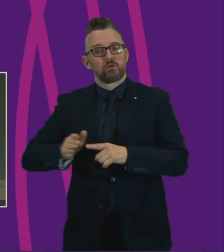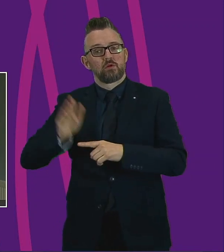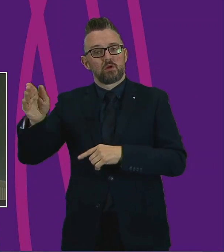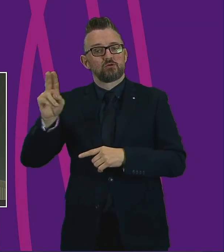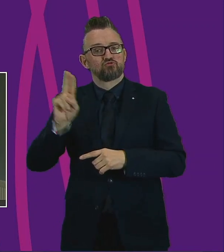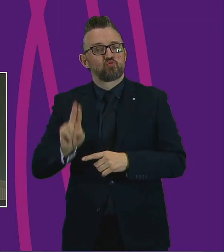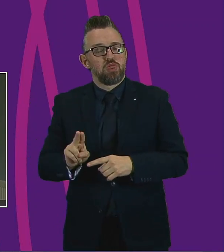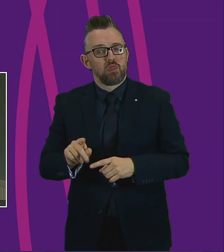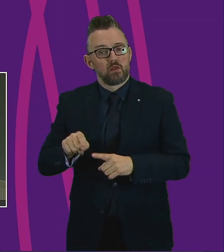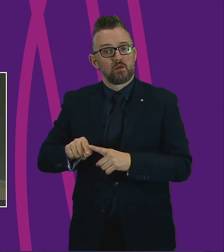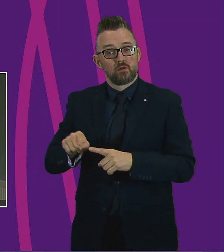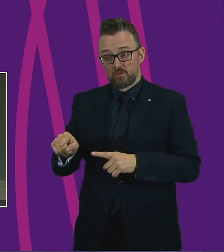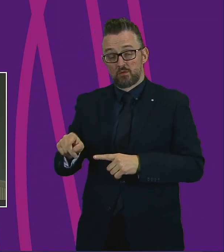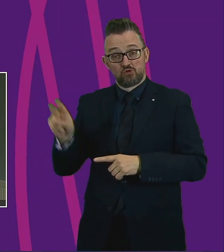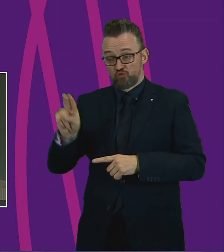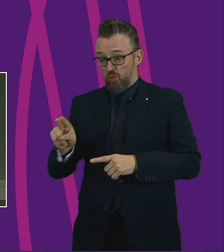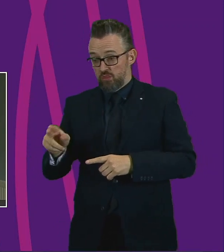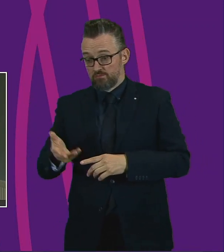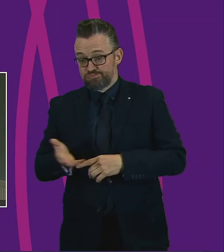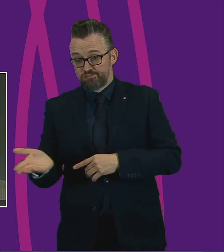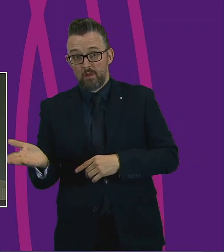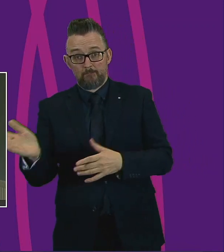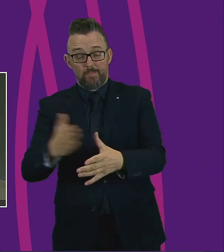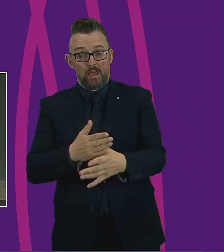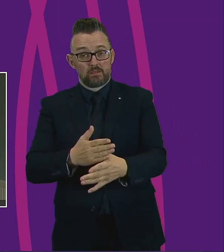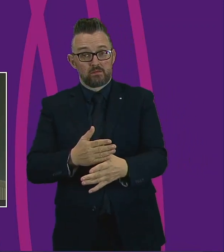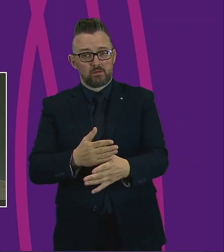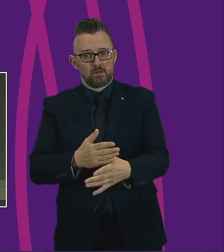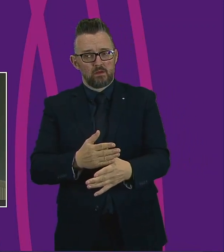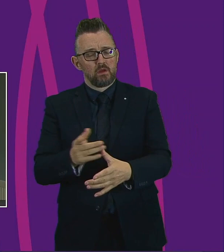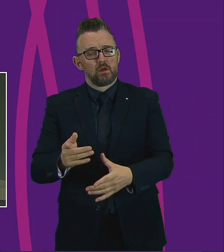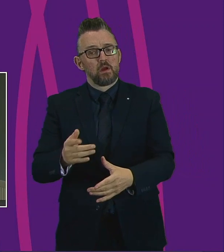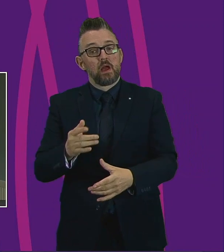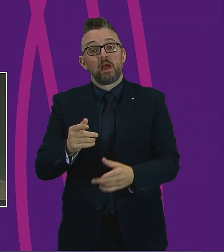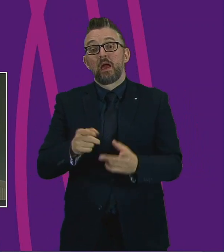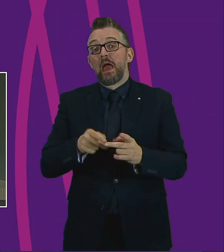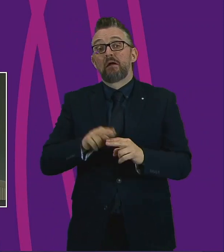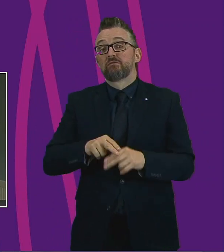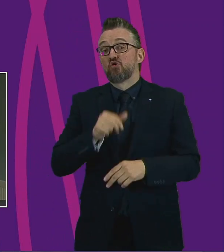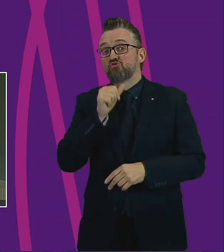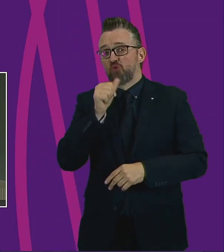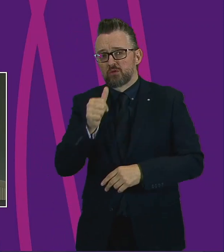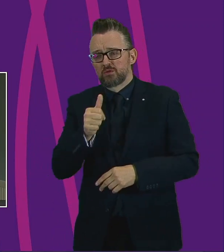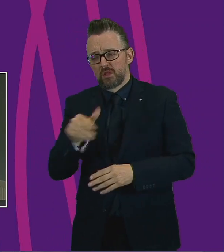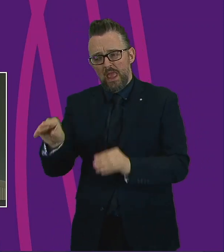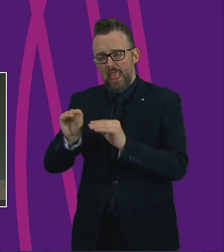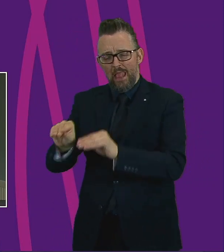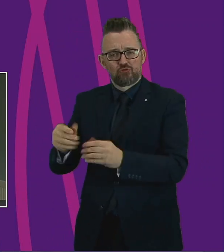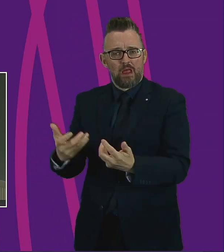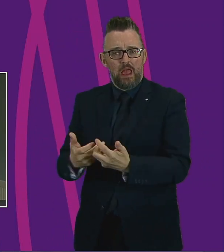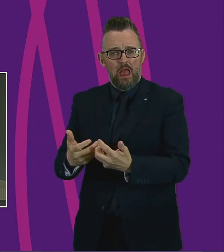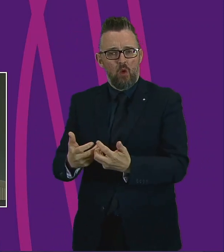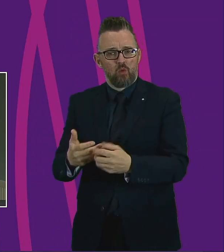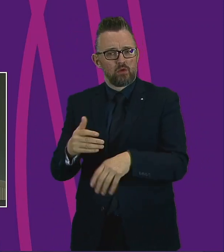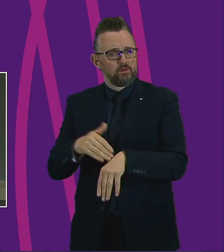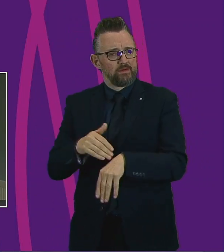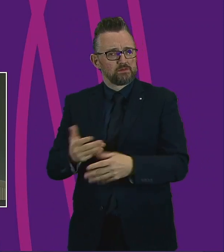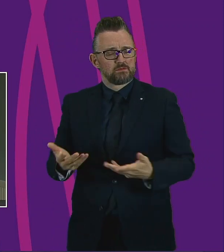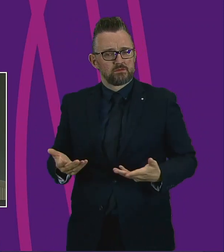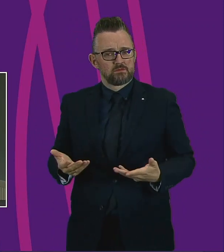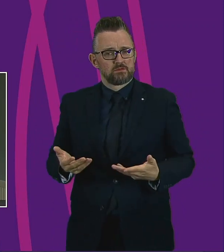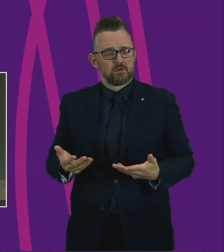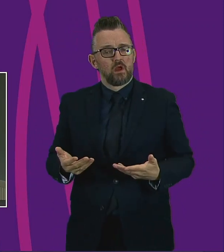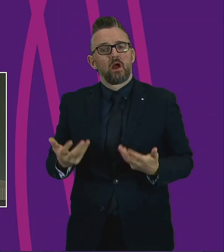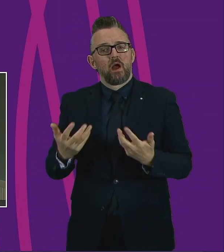Will they be allowed to return to school? If not, how will their education be affected and how will